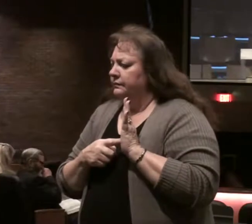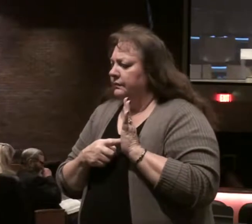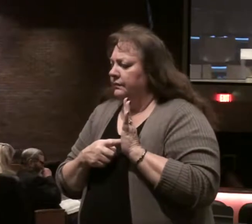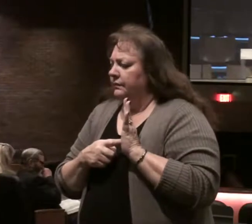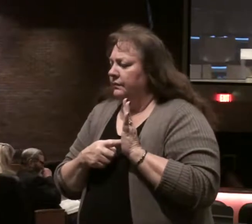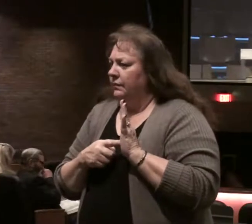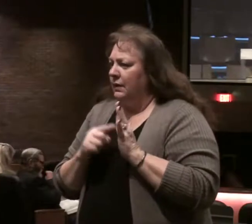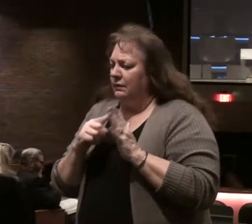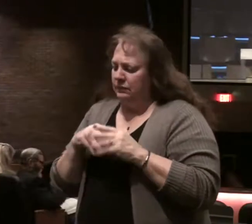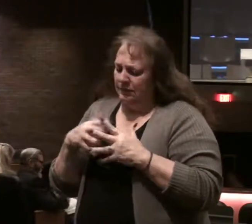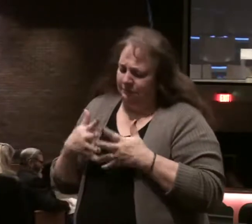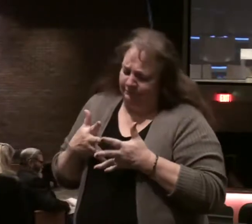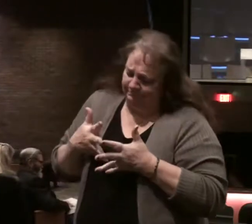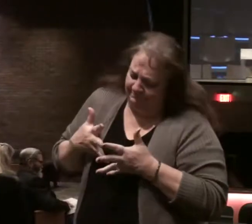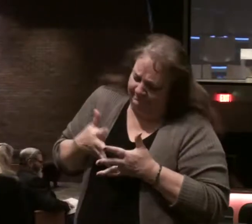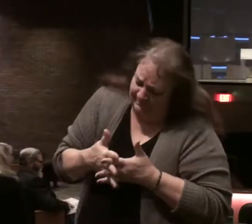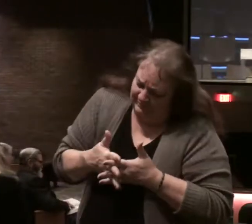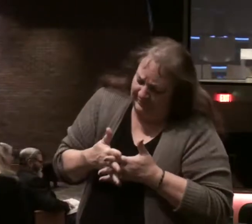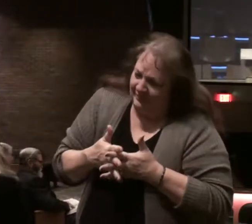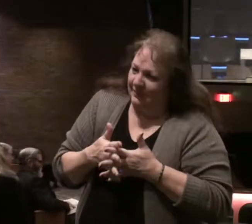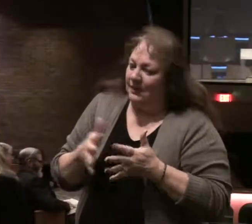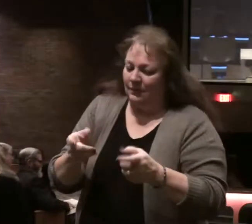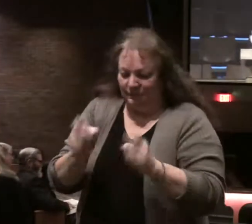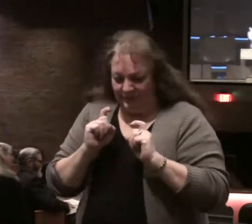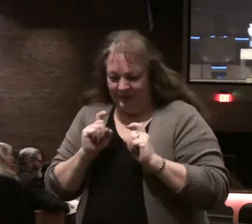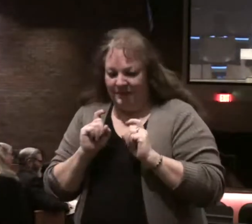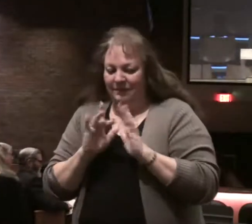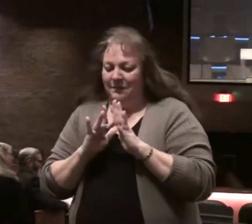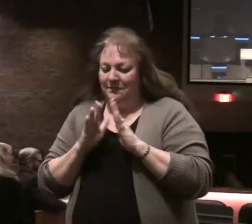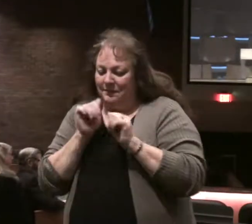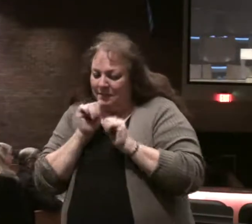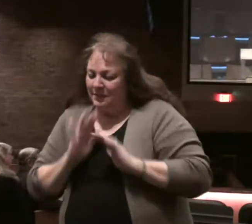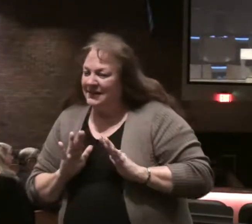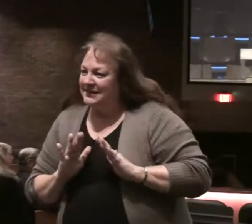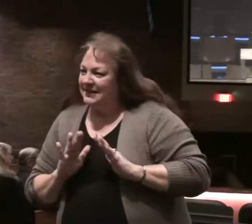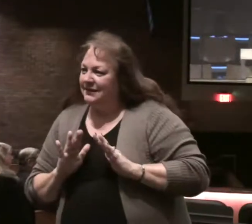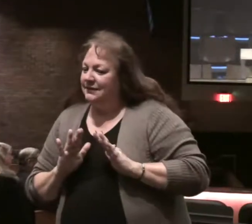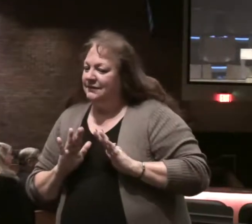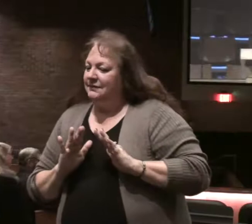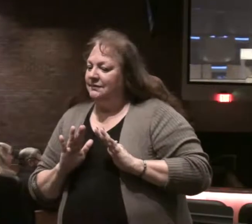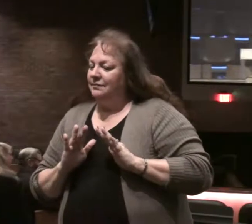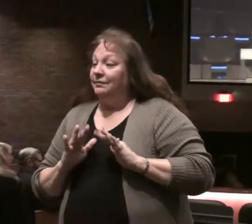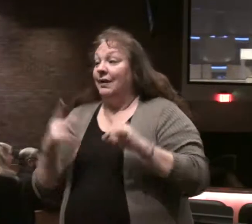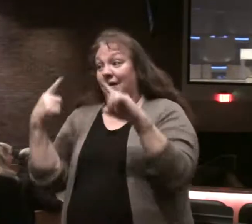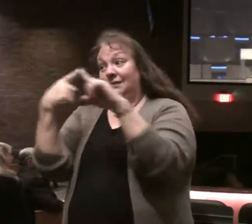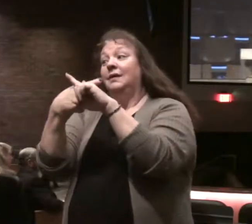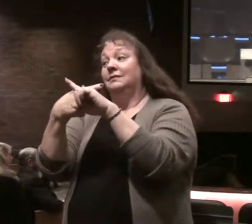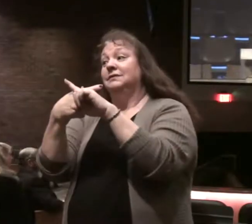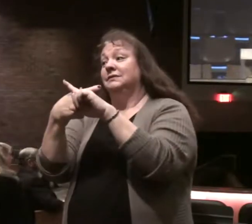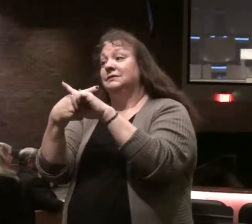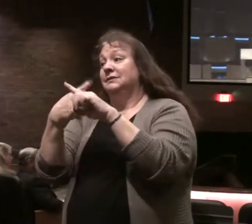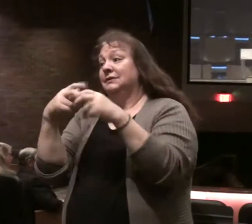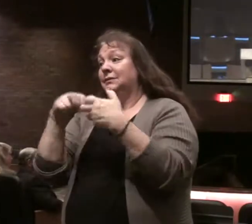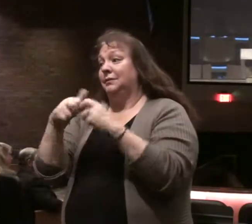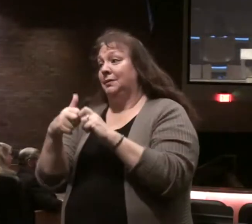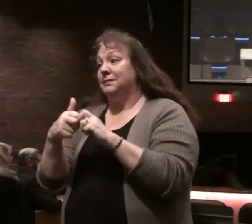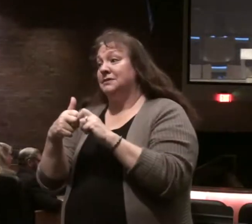being founded in the word of God is a place of blessing, but it's also going to be a place of conflict and difficulty.